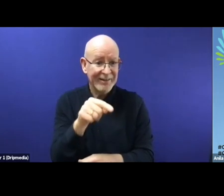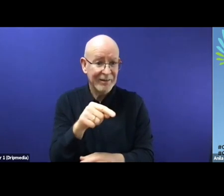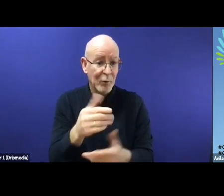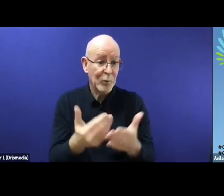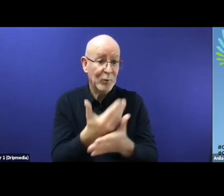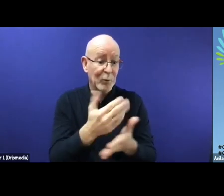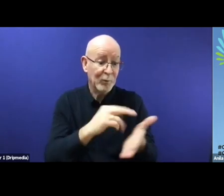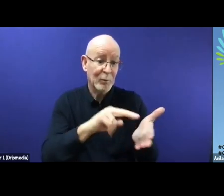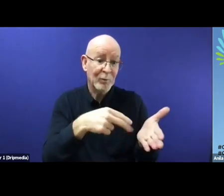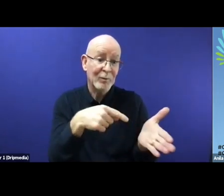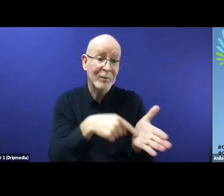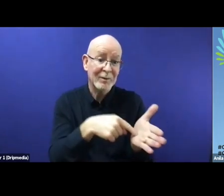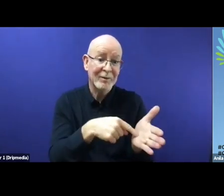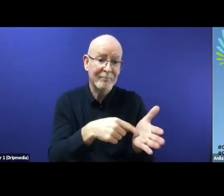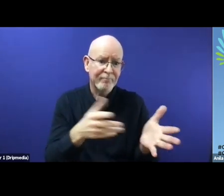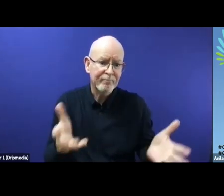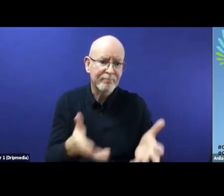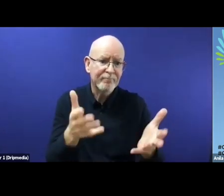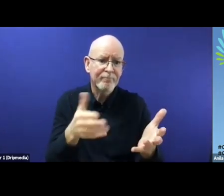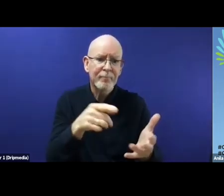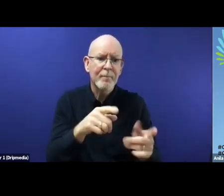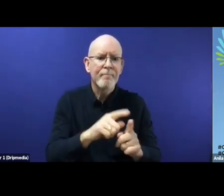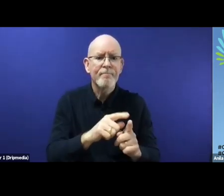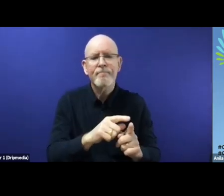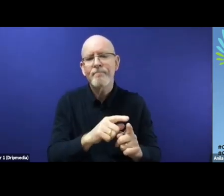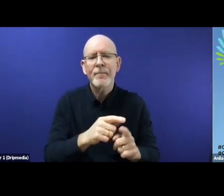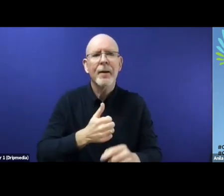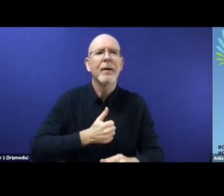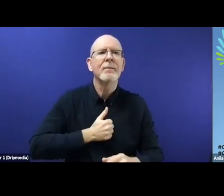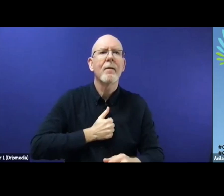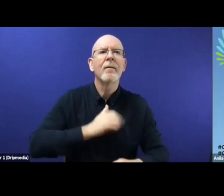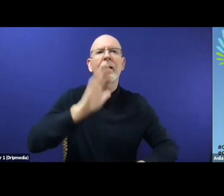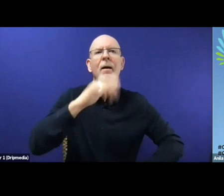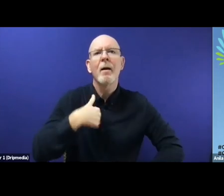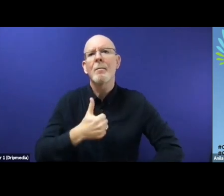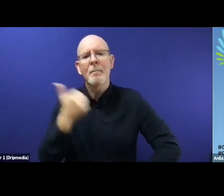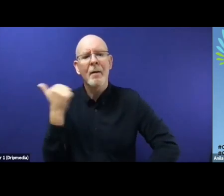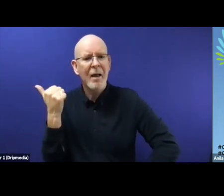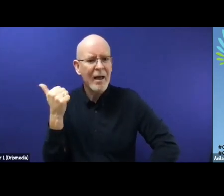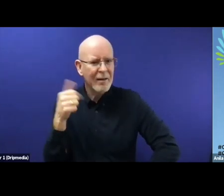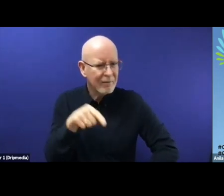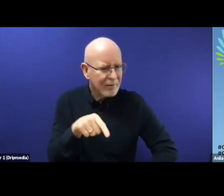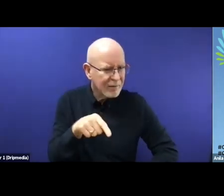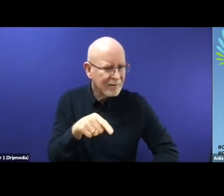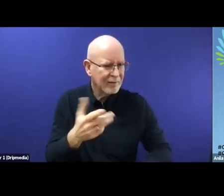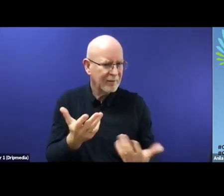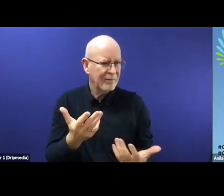element from the EU Pact, because as a representative of refugee and migrants, we believe